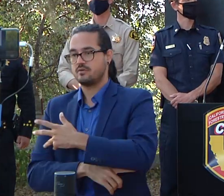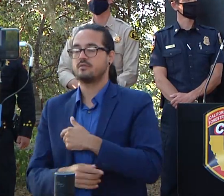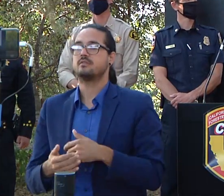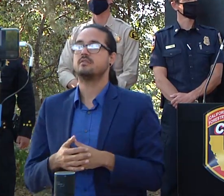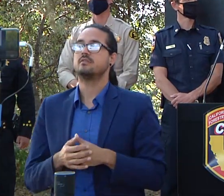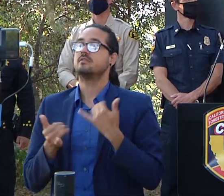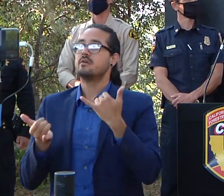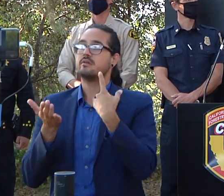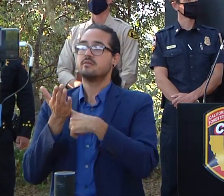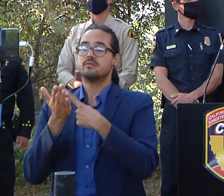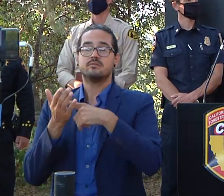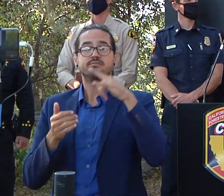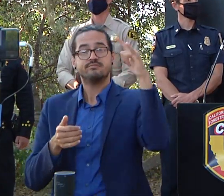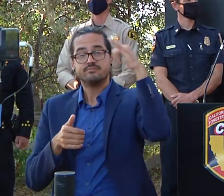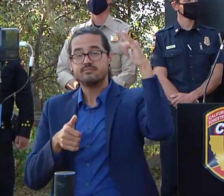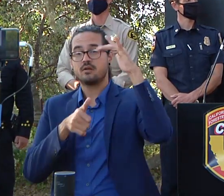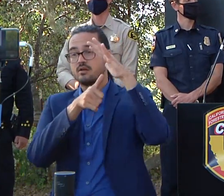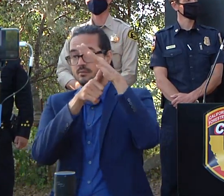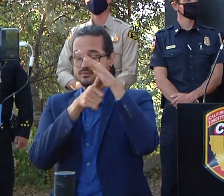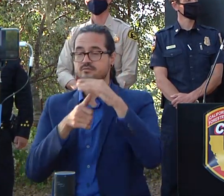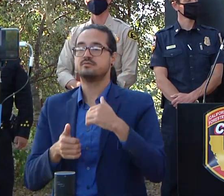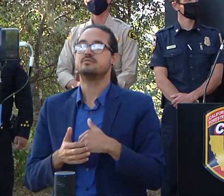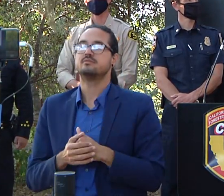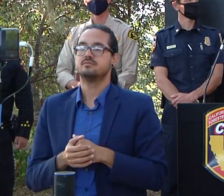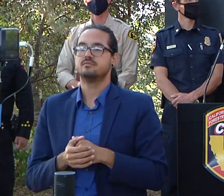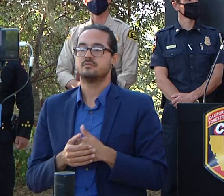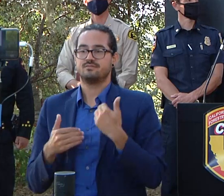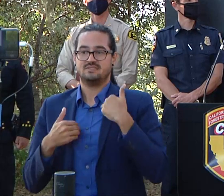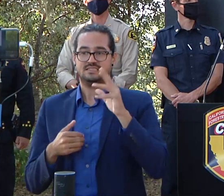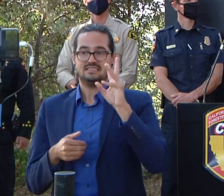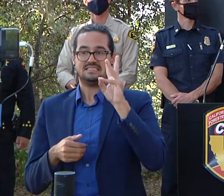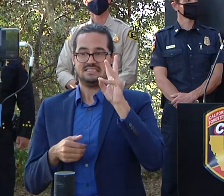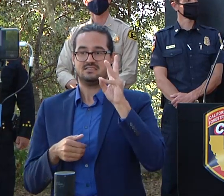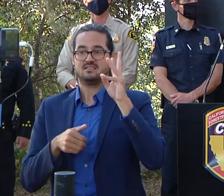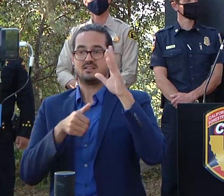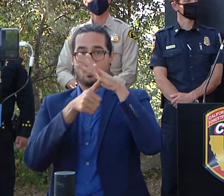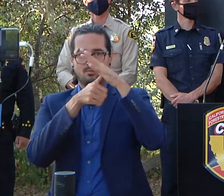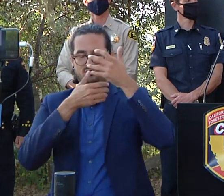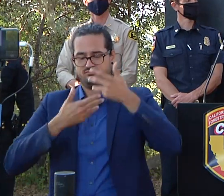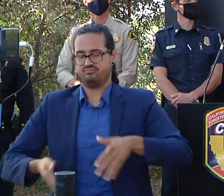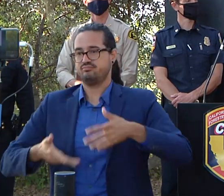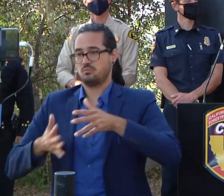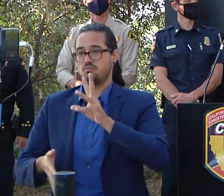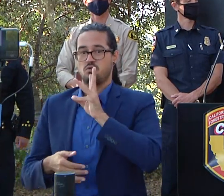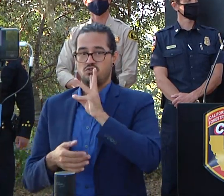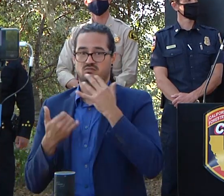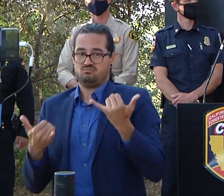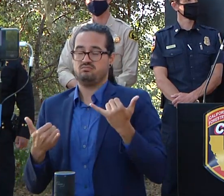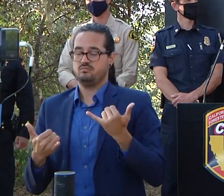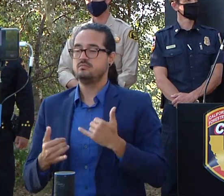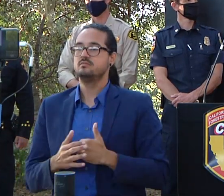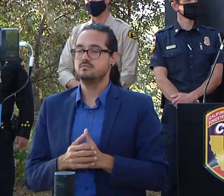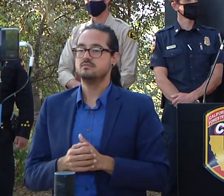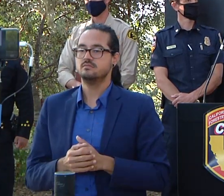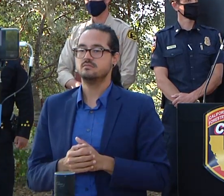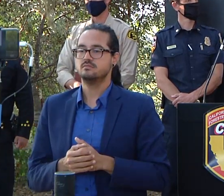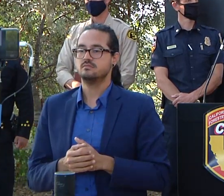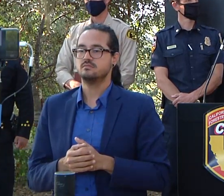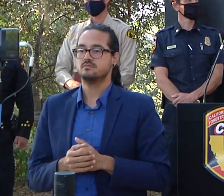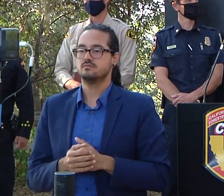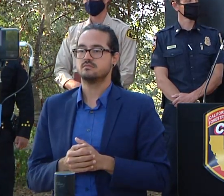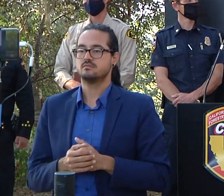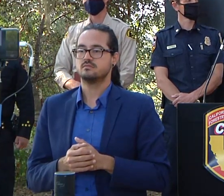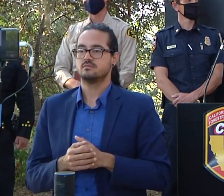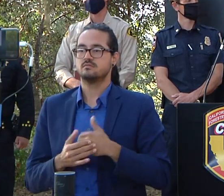uh again we've got about six uh water dropping helicopters those have been in play once the weather cleared up and that's been later this